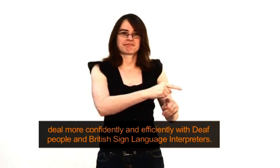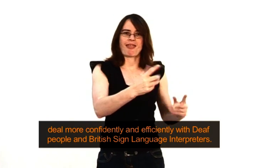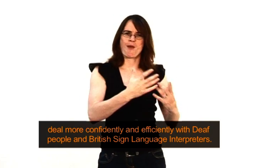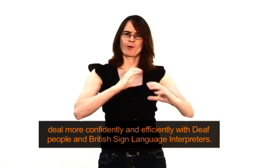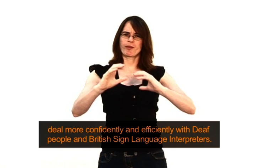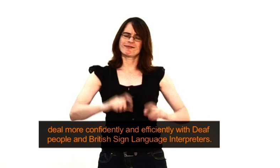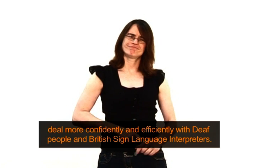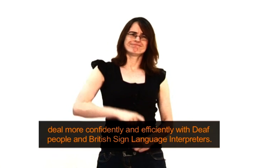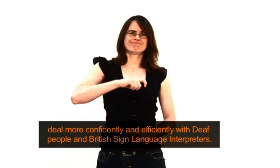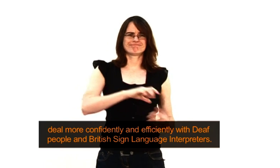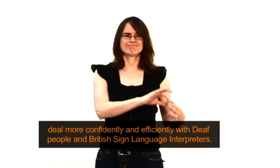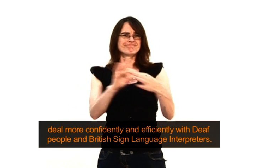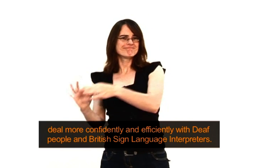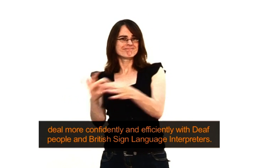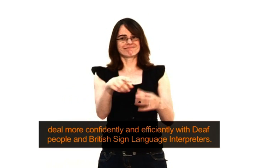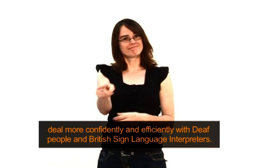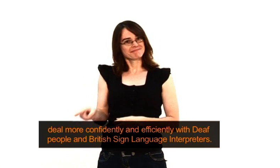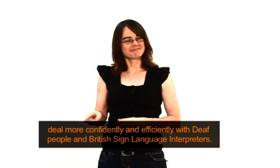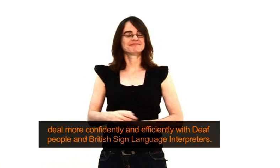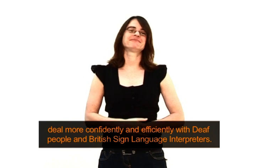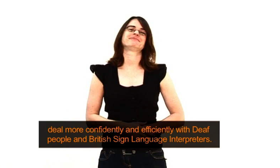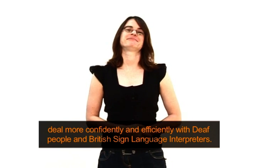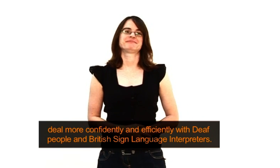and efficiently with deaf people and British Sign Language interpreters.